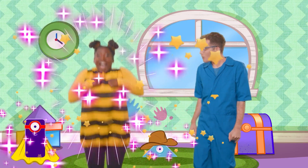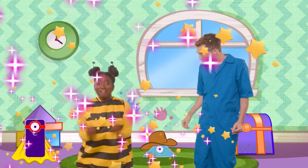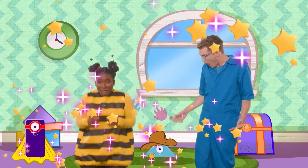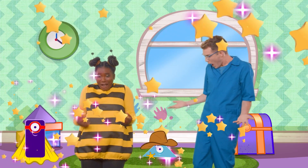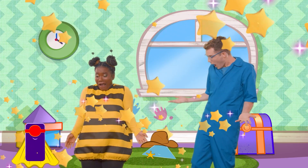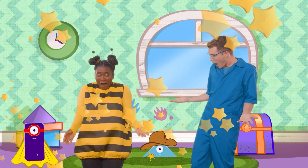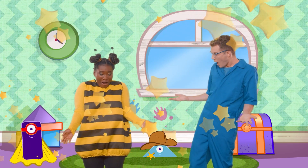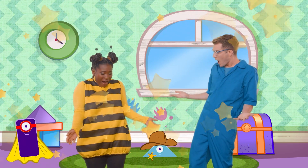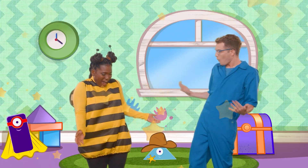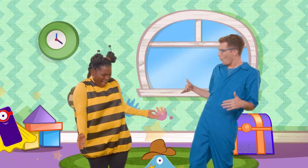Wow!